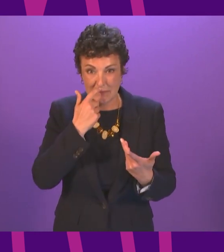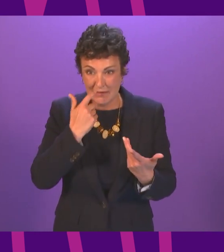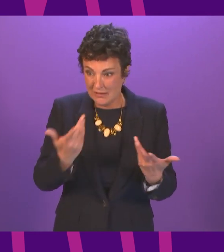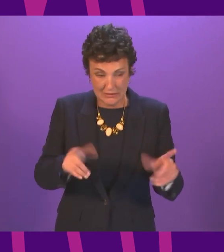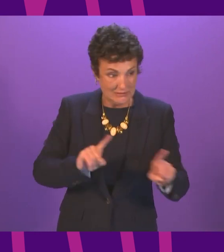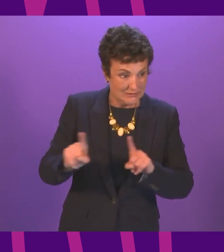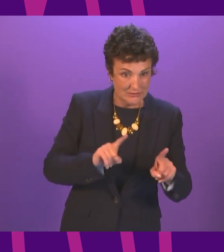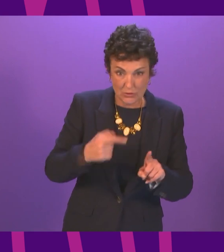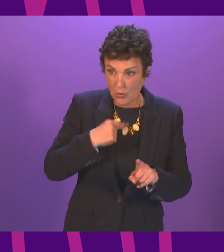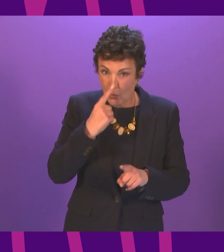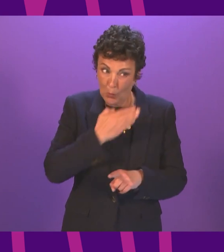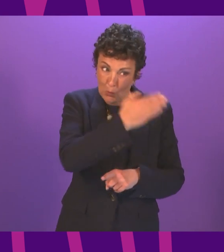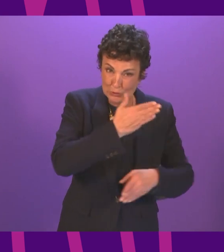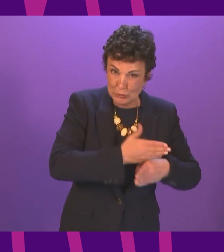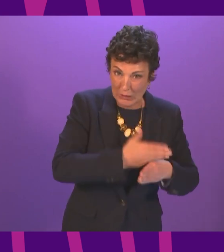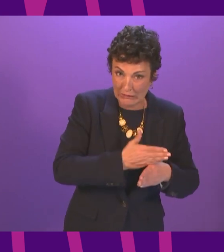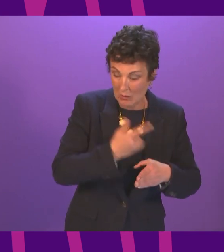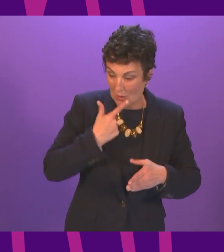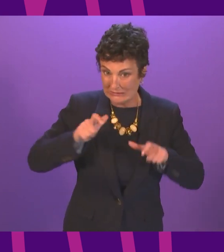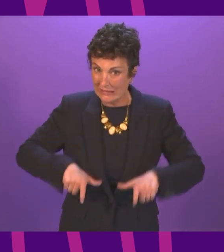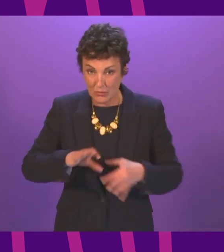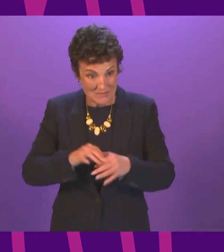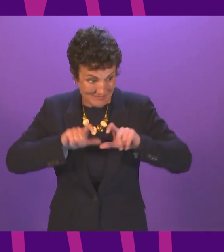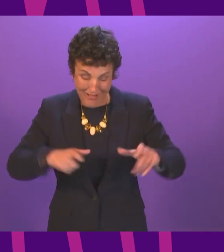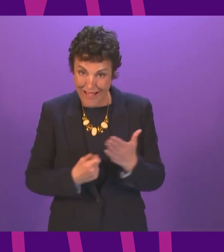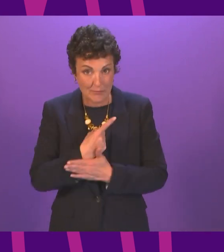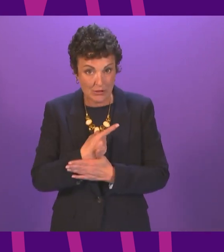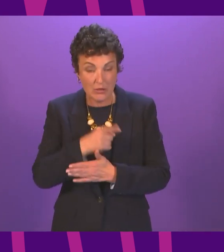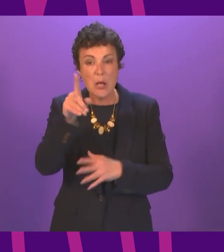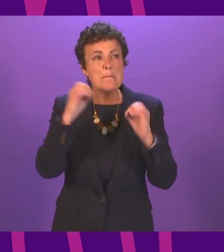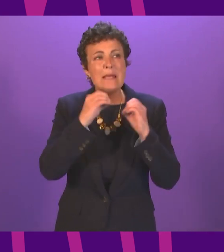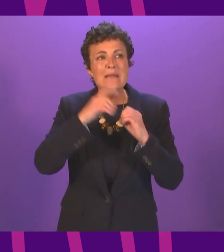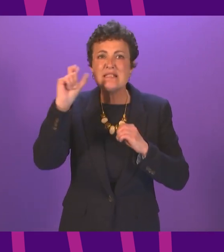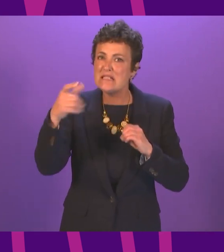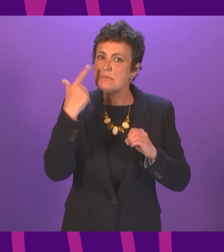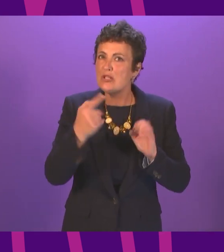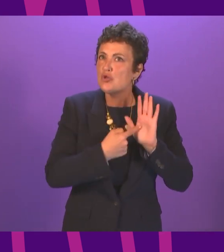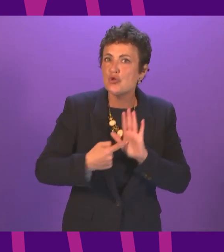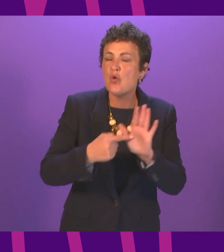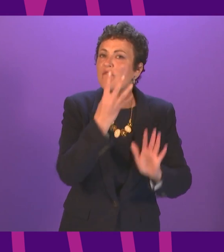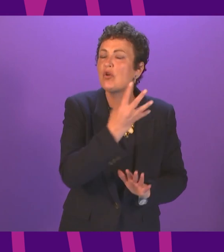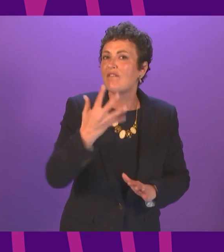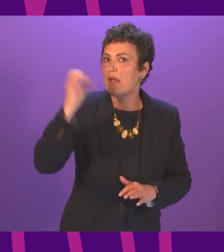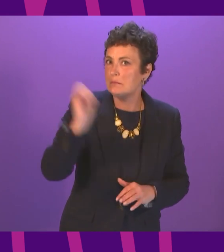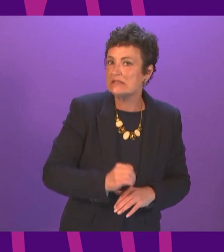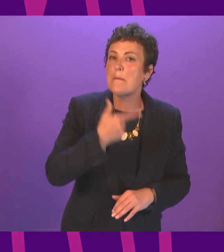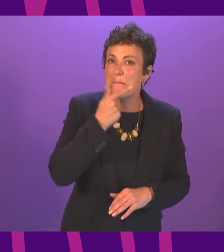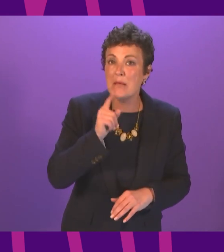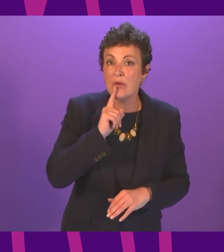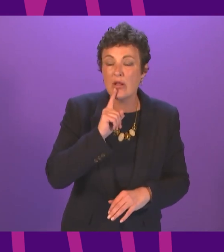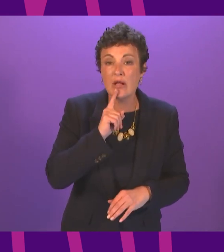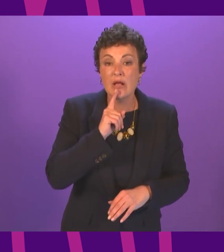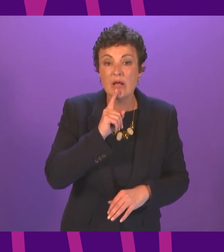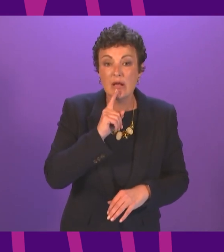that choice between going to work and doing the right thing and you know the BBC had figures last night on the TV 45% of people were